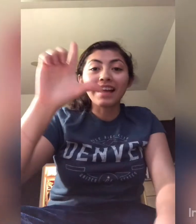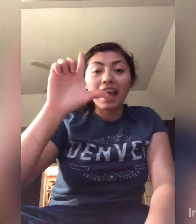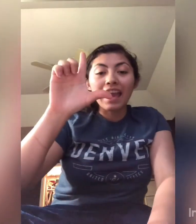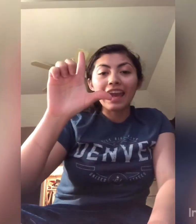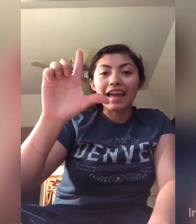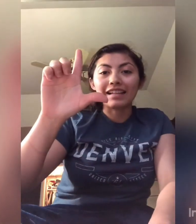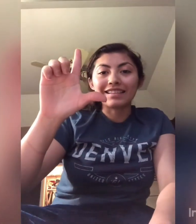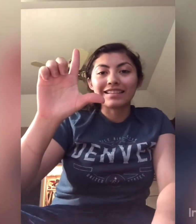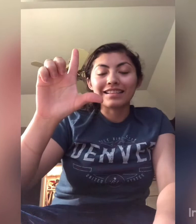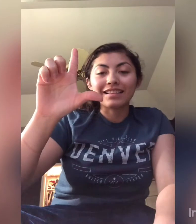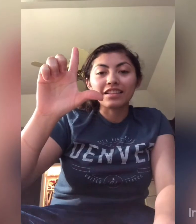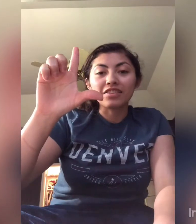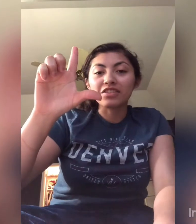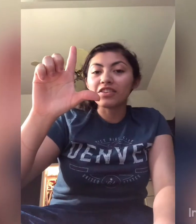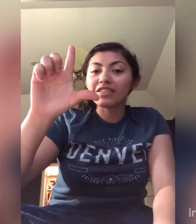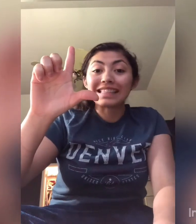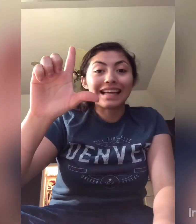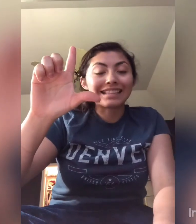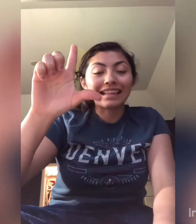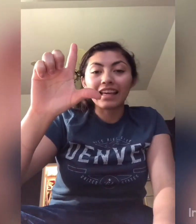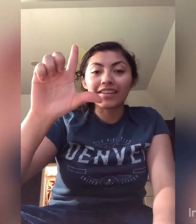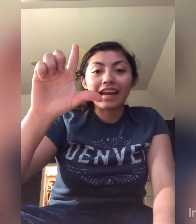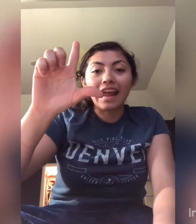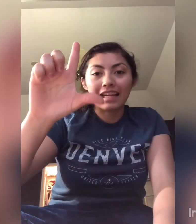L. Just like the letter L.